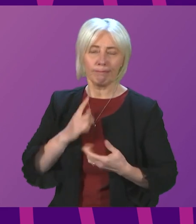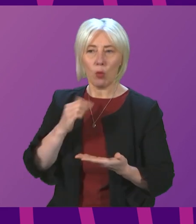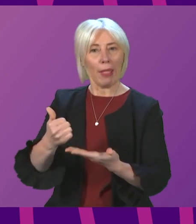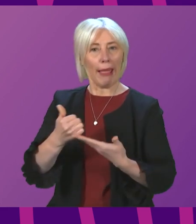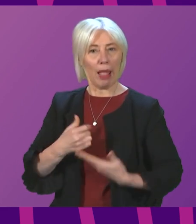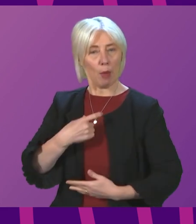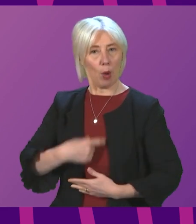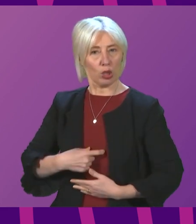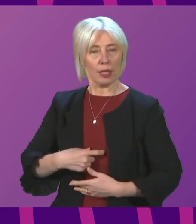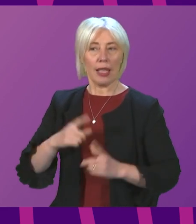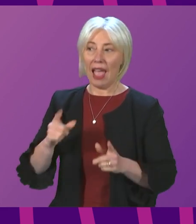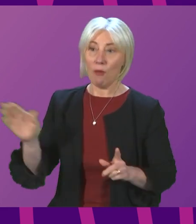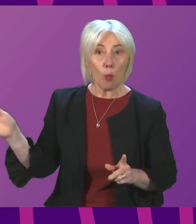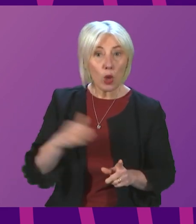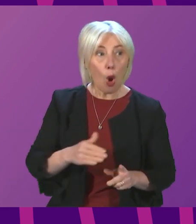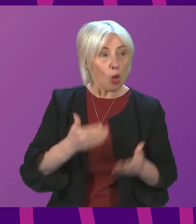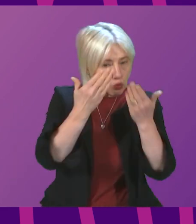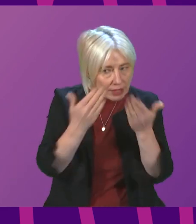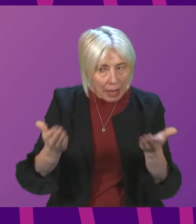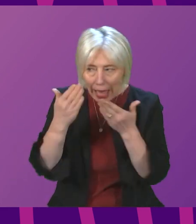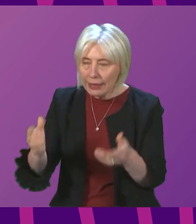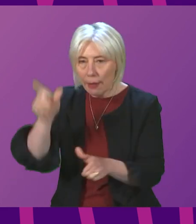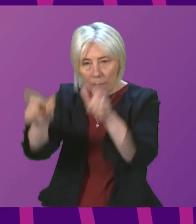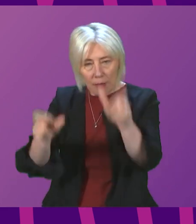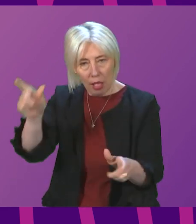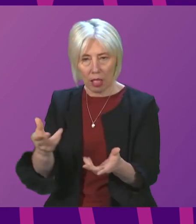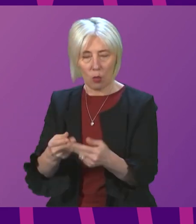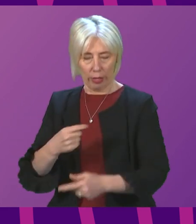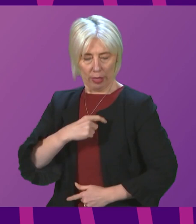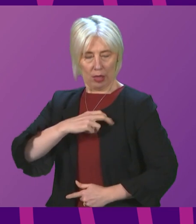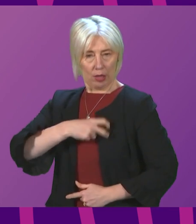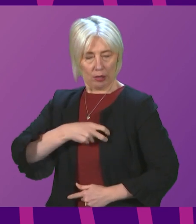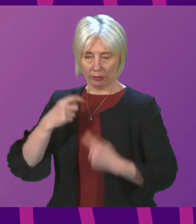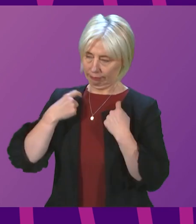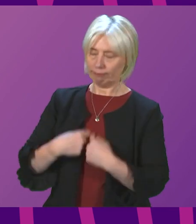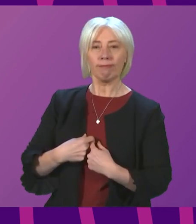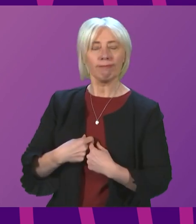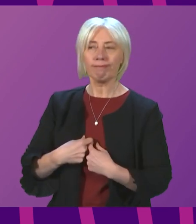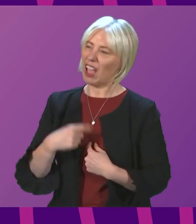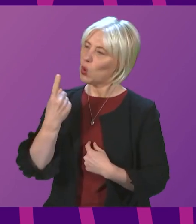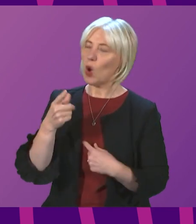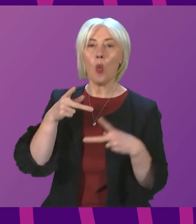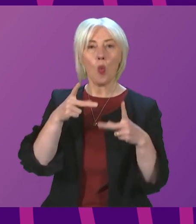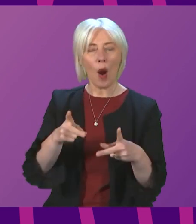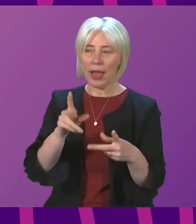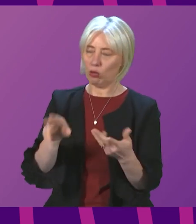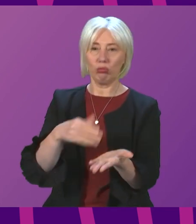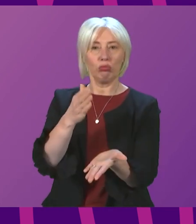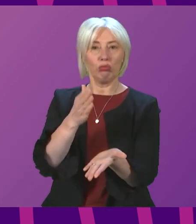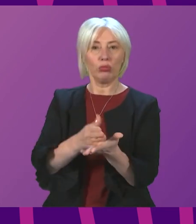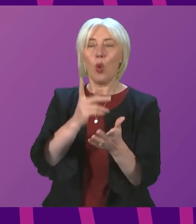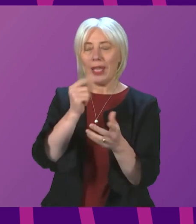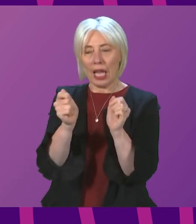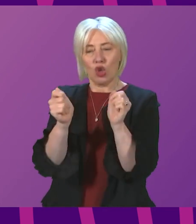circumstance if all of us respect the wishes of those wearing them. I think this is one way of helping ensure that we make this